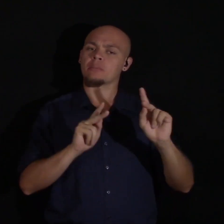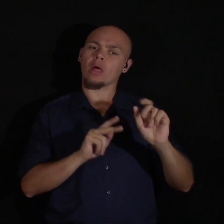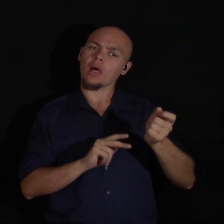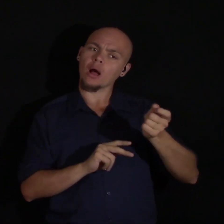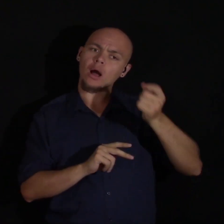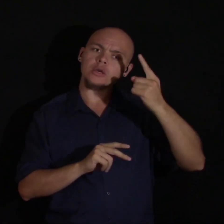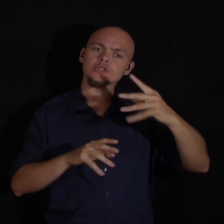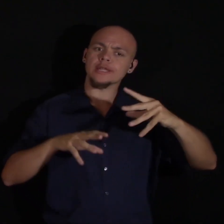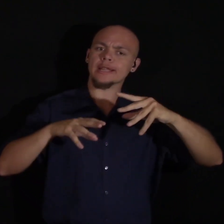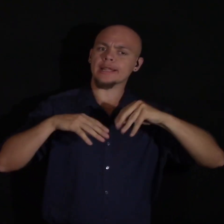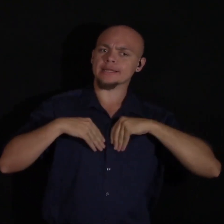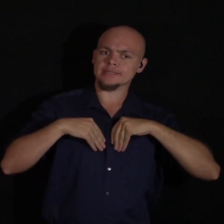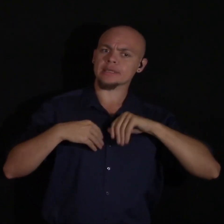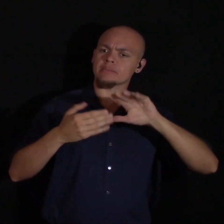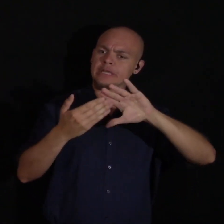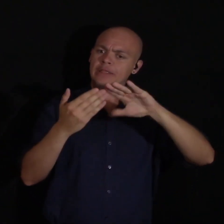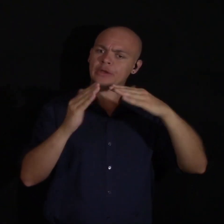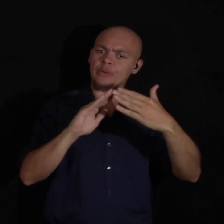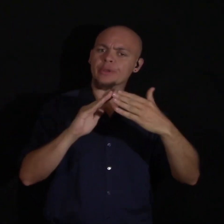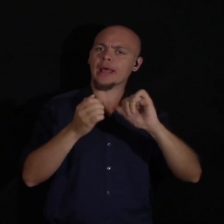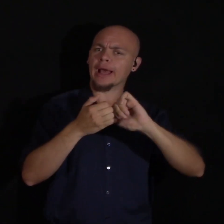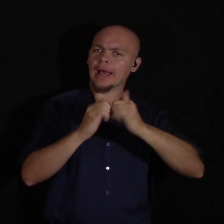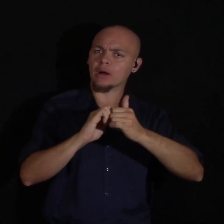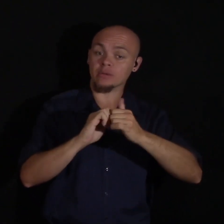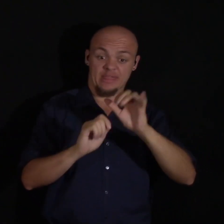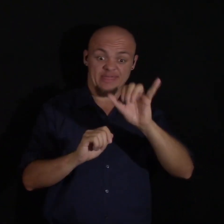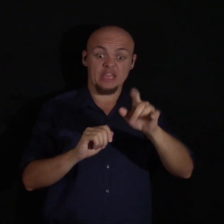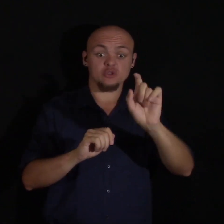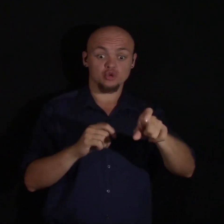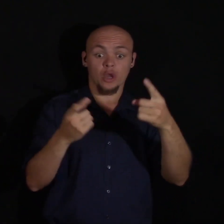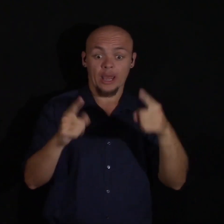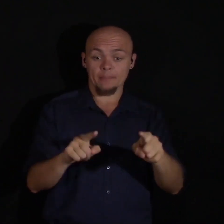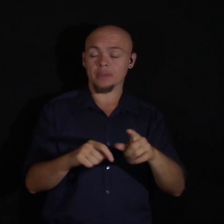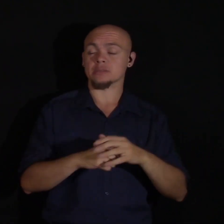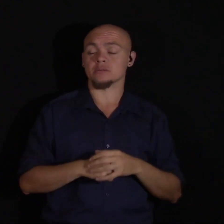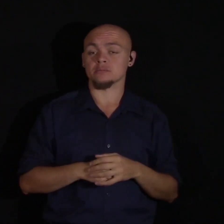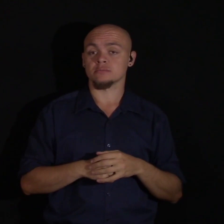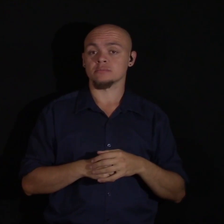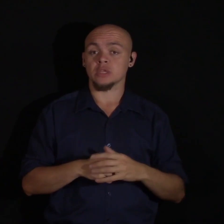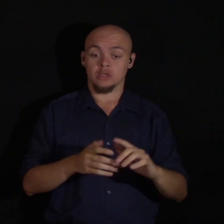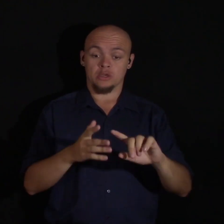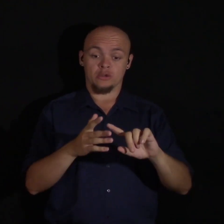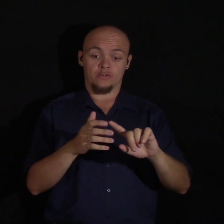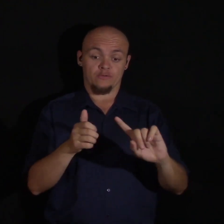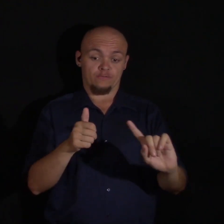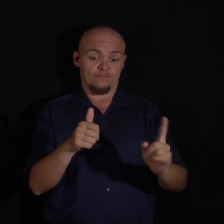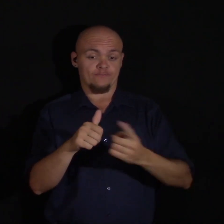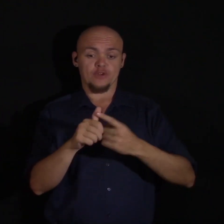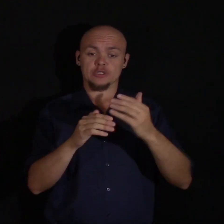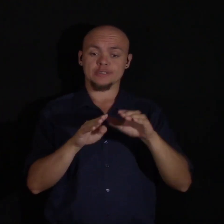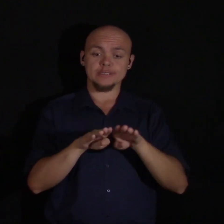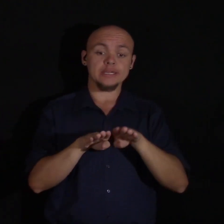people like me into their community? Because that's what needs to happen. I think a good step towards that